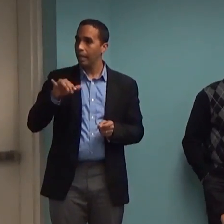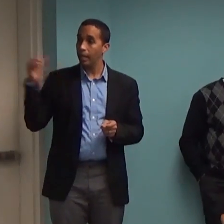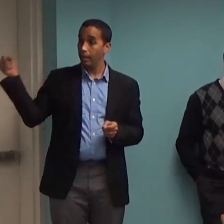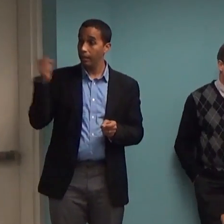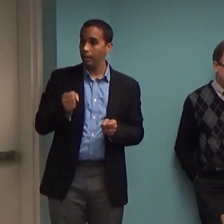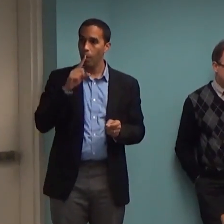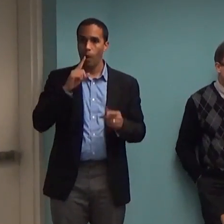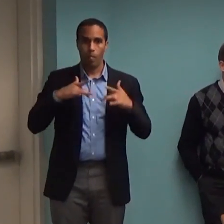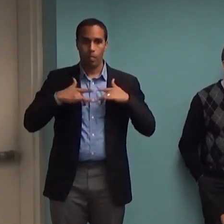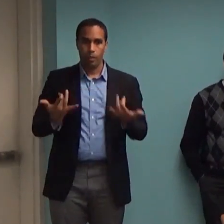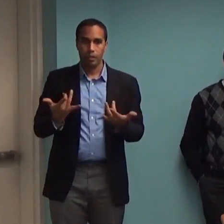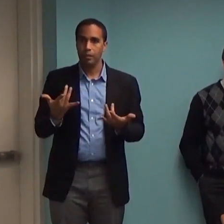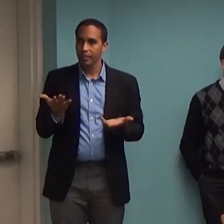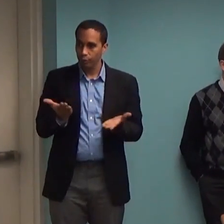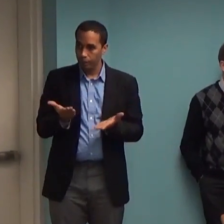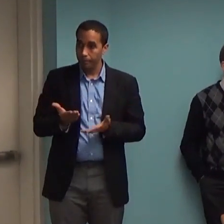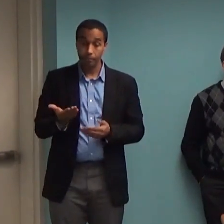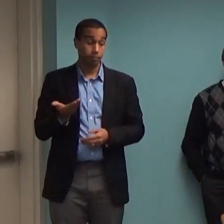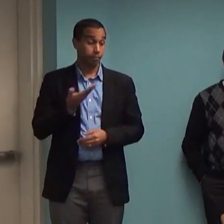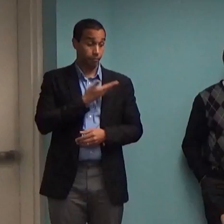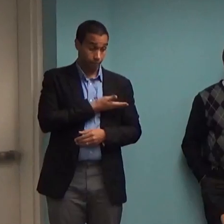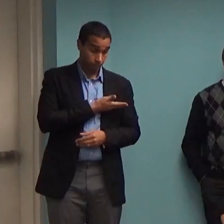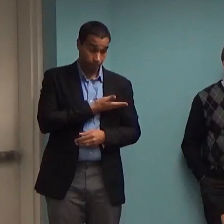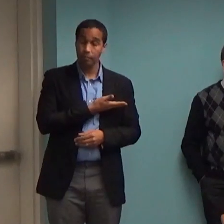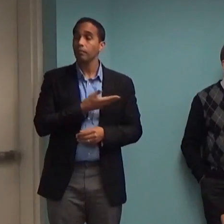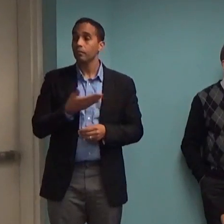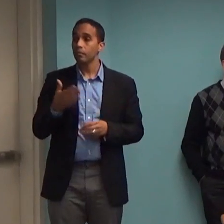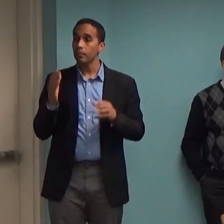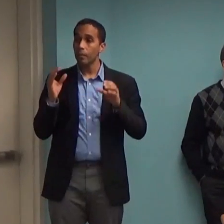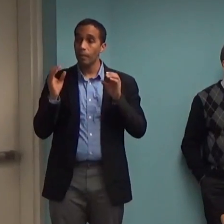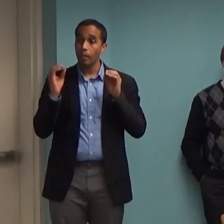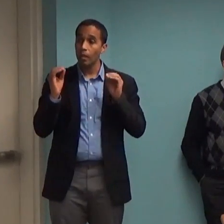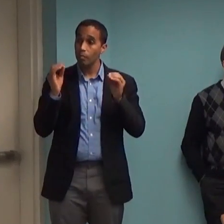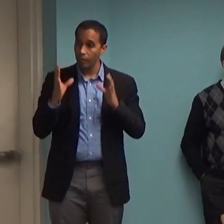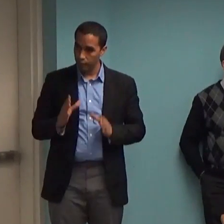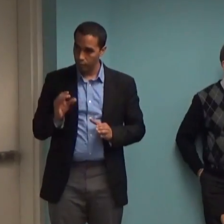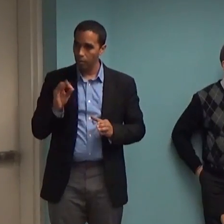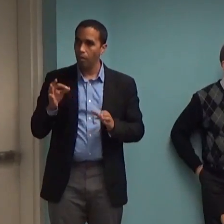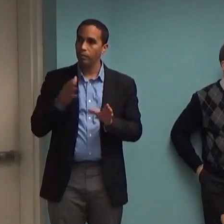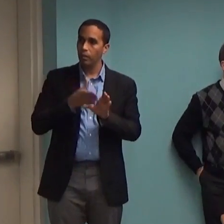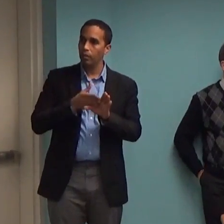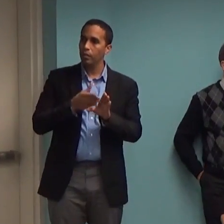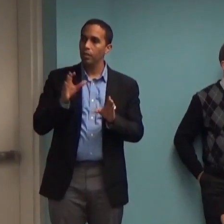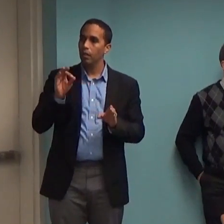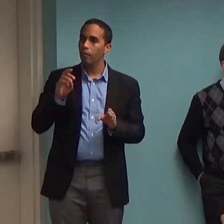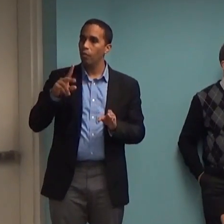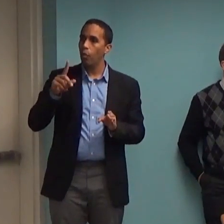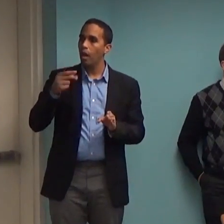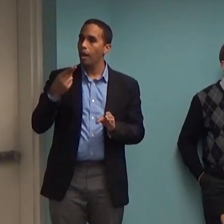He is a professor of psychology at Fordham as well as an